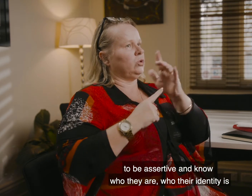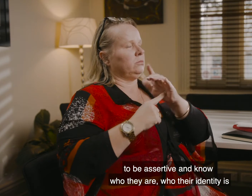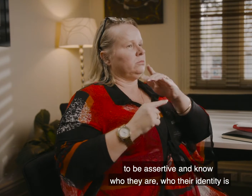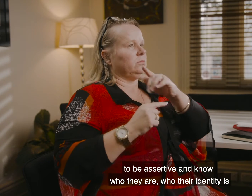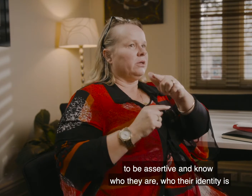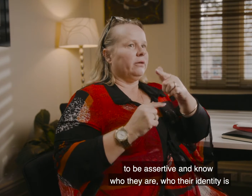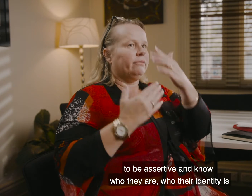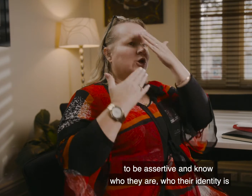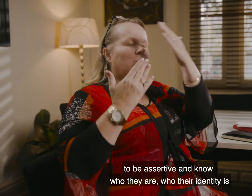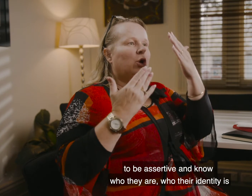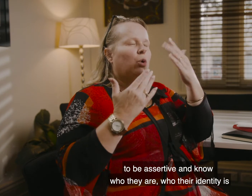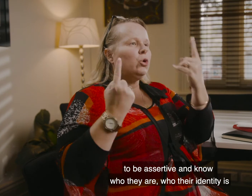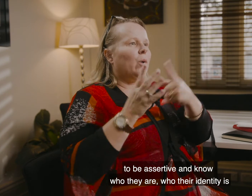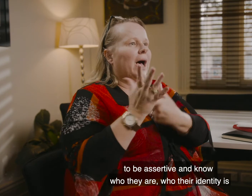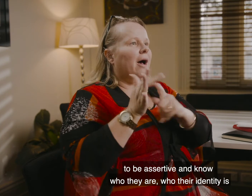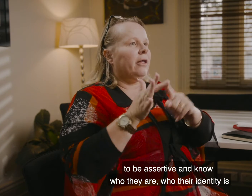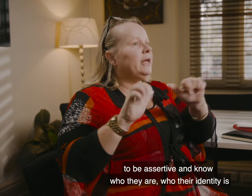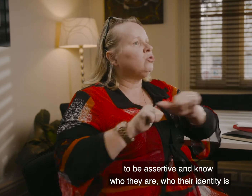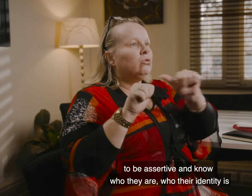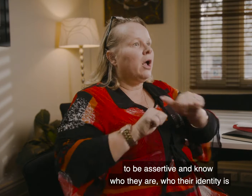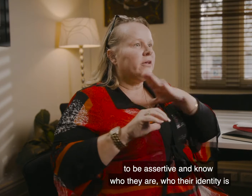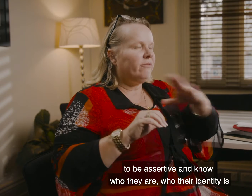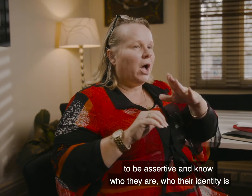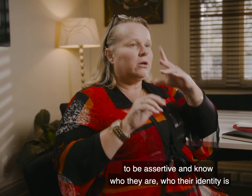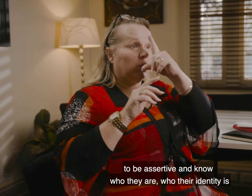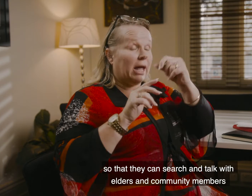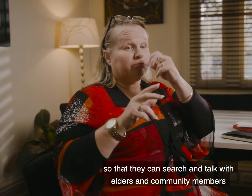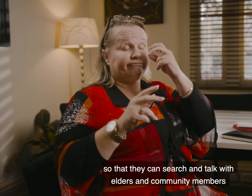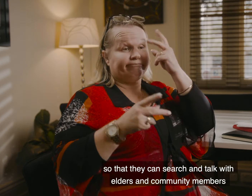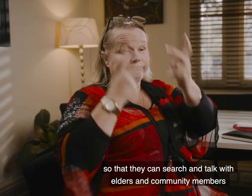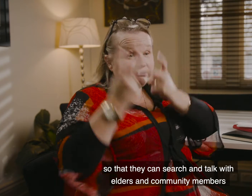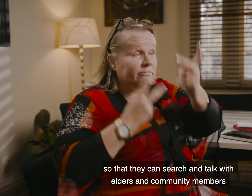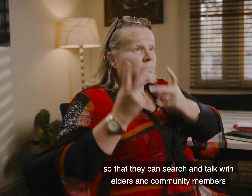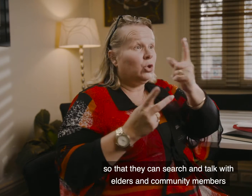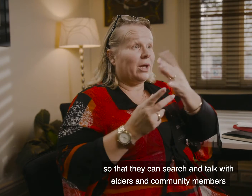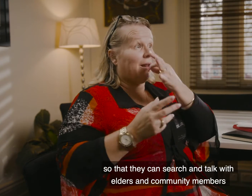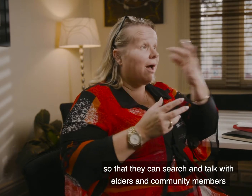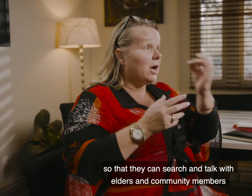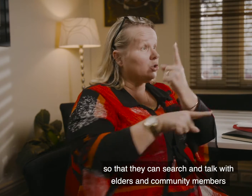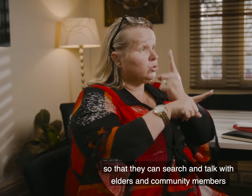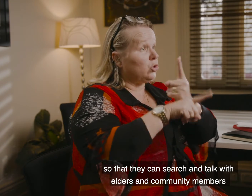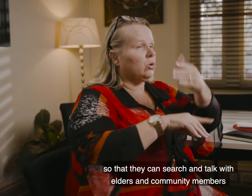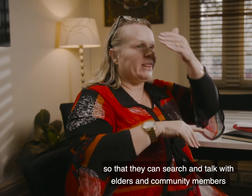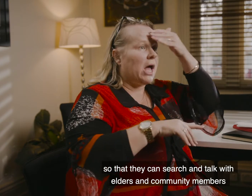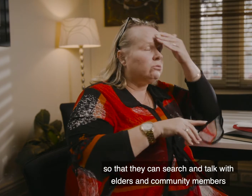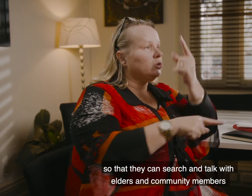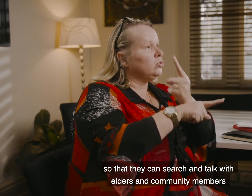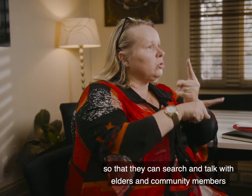assertive and know who they are. Who their identity is. So that they can search and talk with elders and community